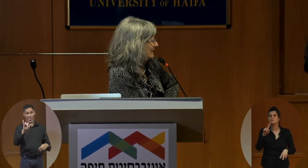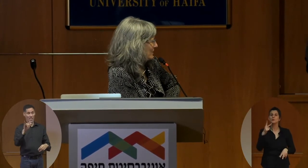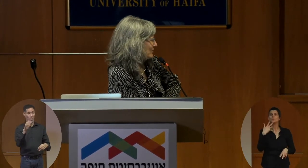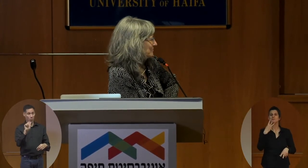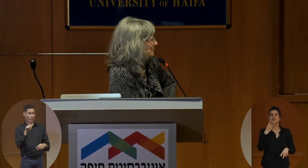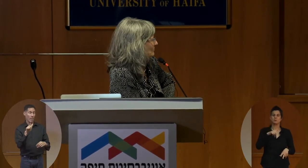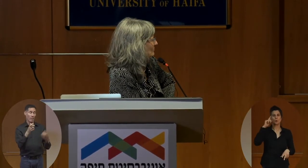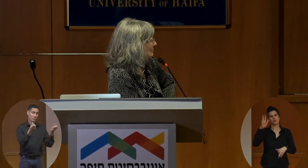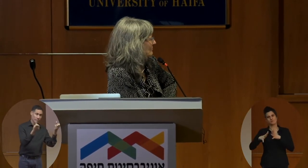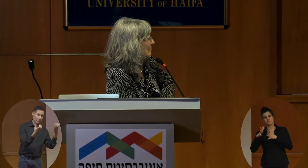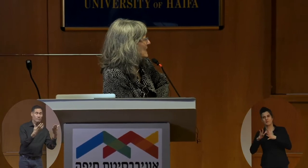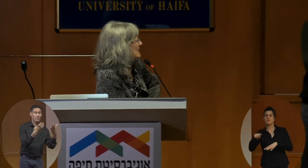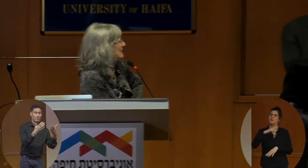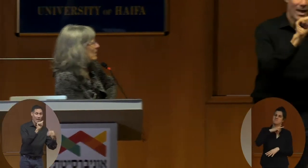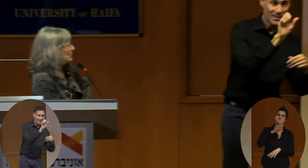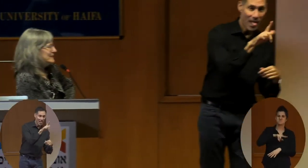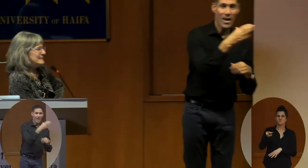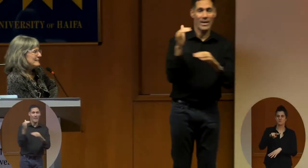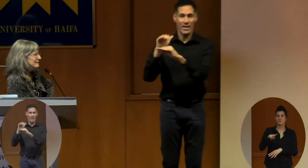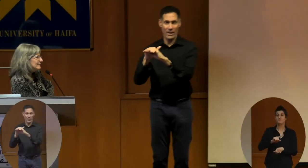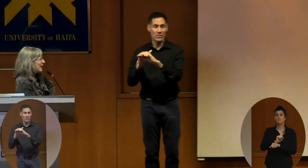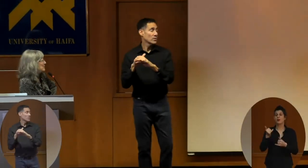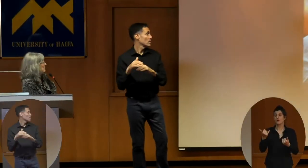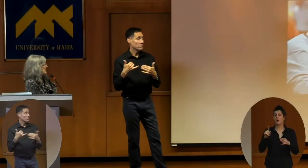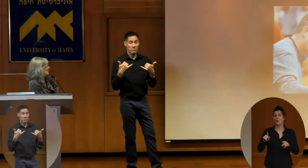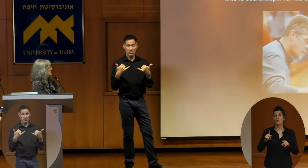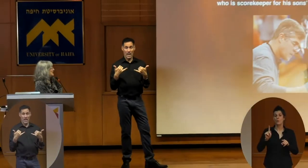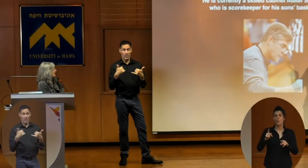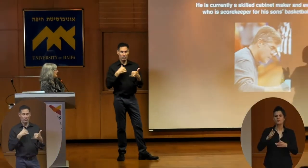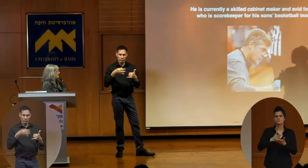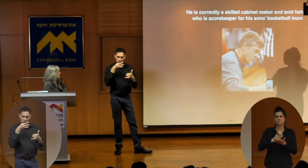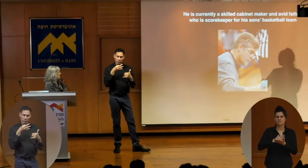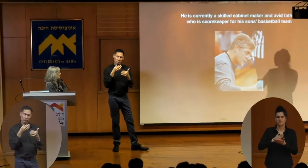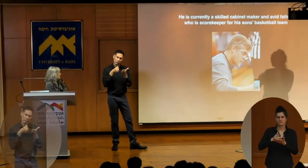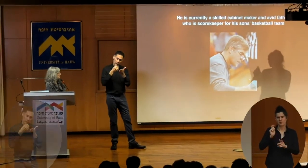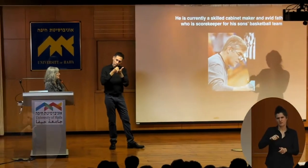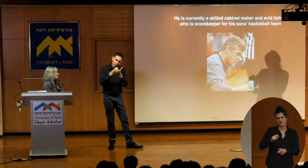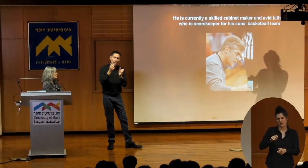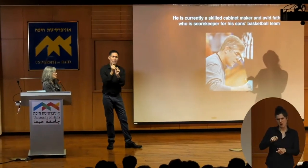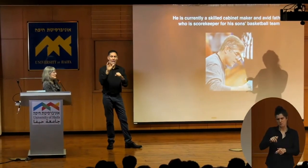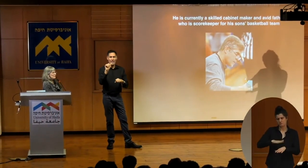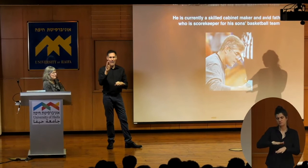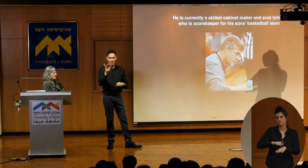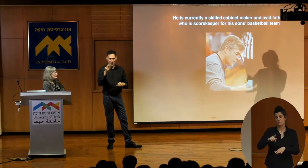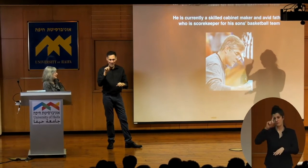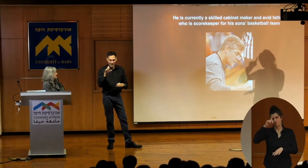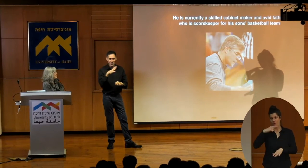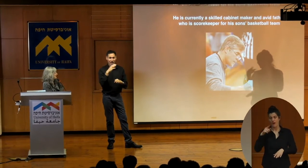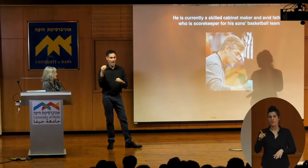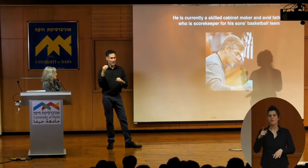English. He's currently a skilled cabinetmaker and an avid father, who's the scorekeeper for his son's basketball